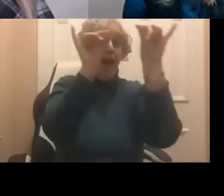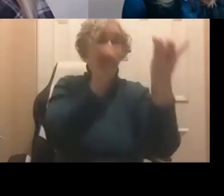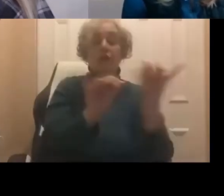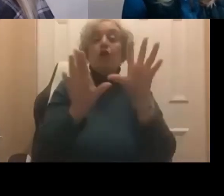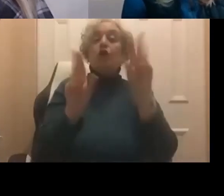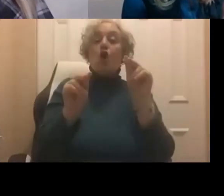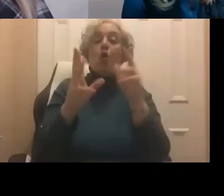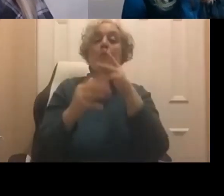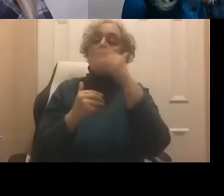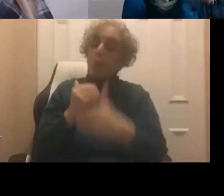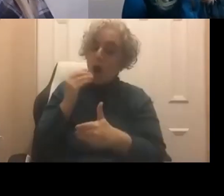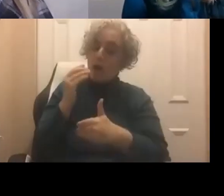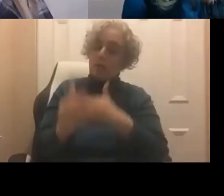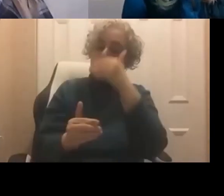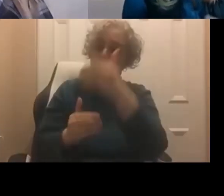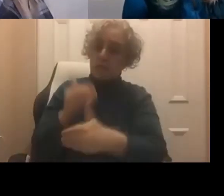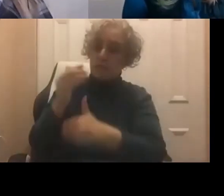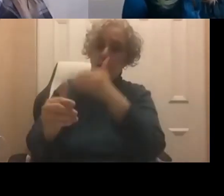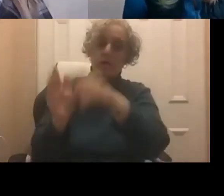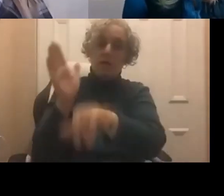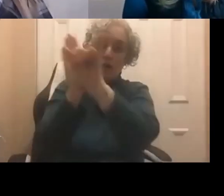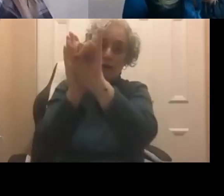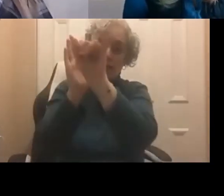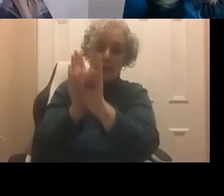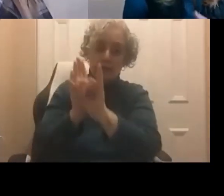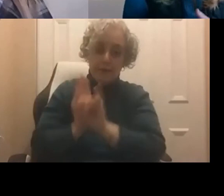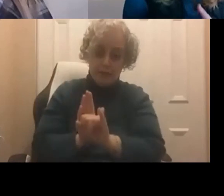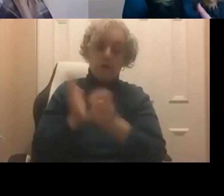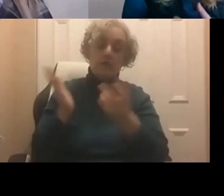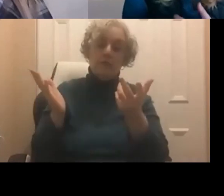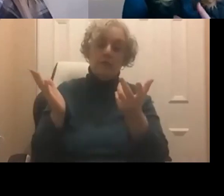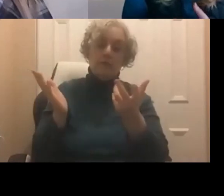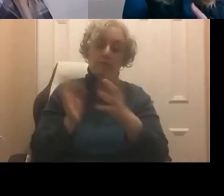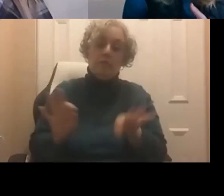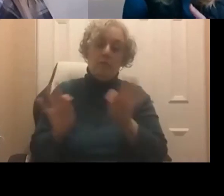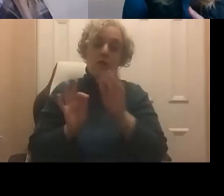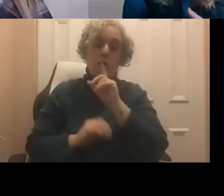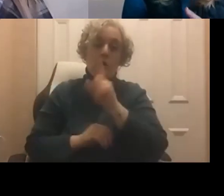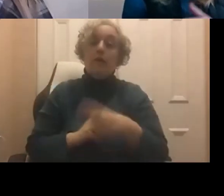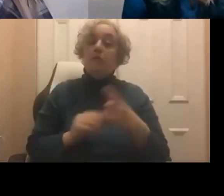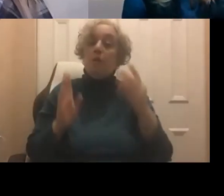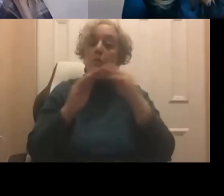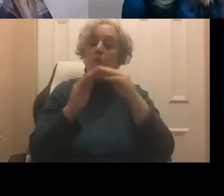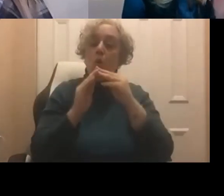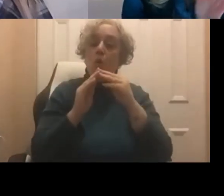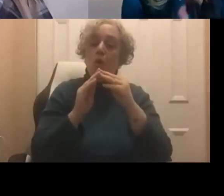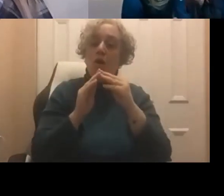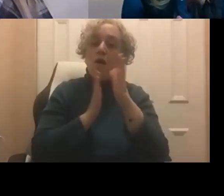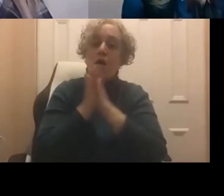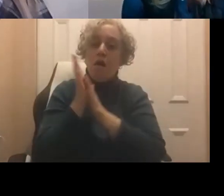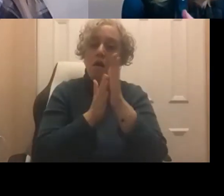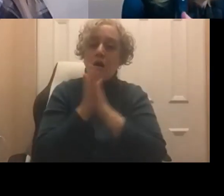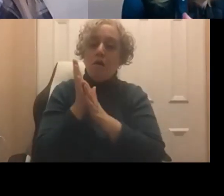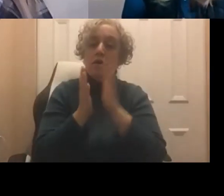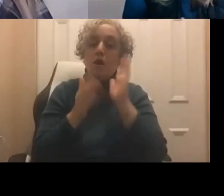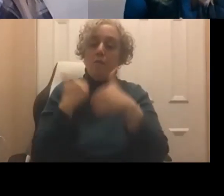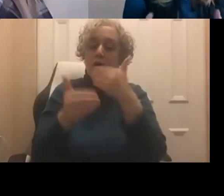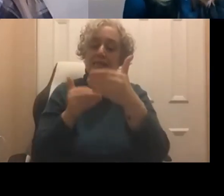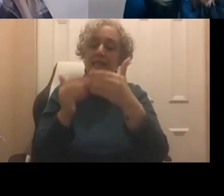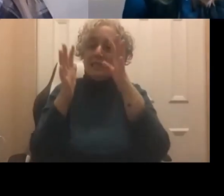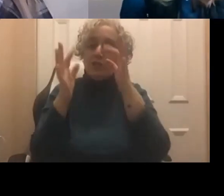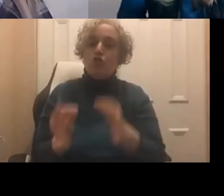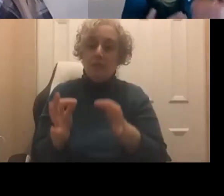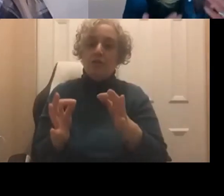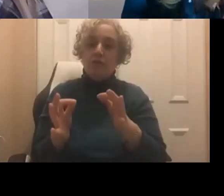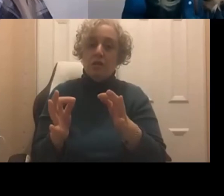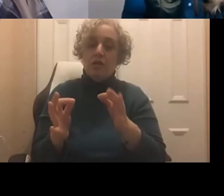to identify those, you know, I, I'm, I'm more for a process determination, even though, you the